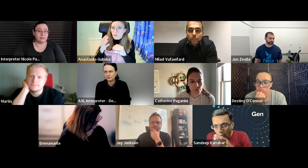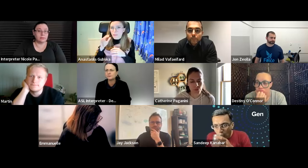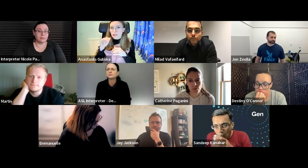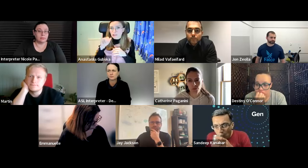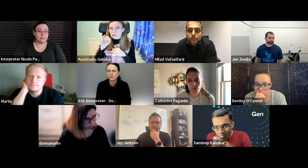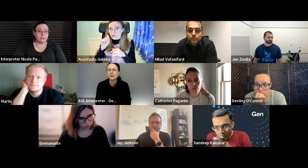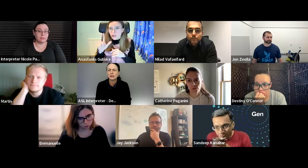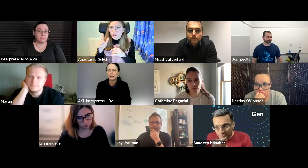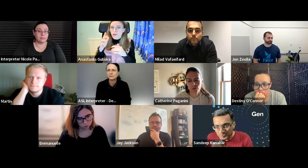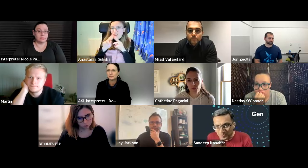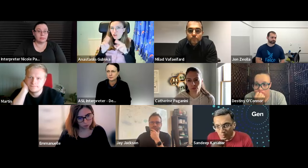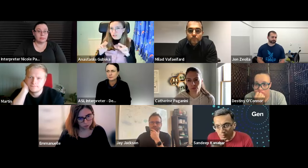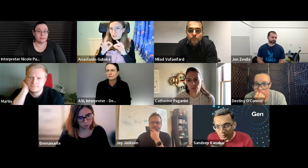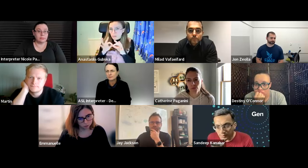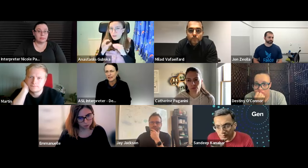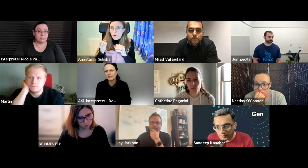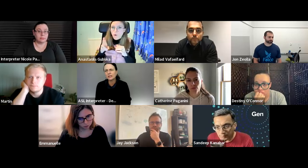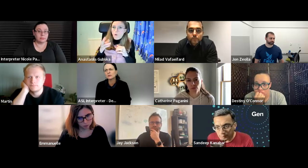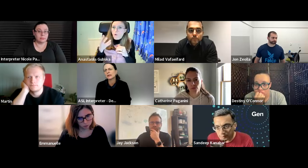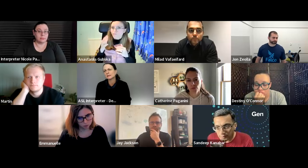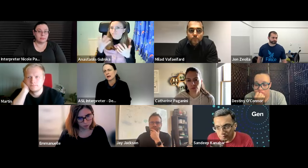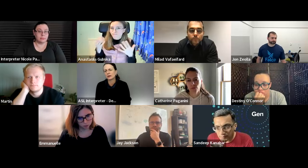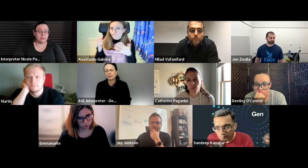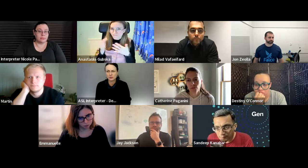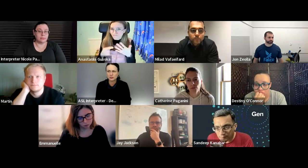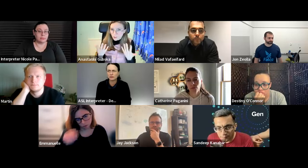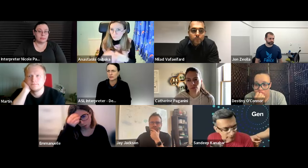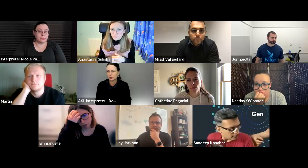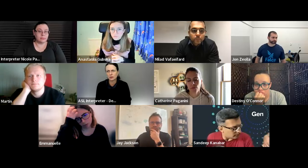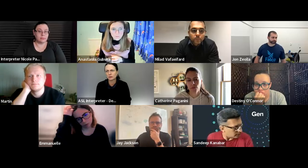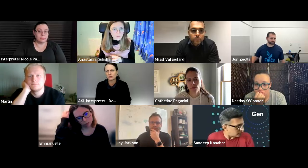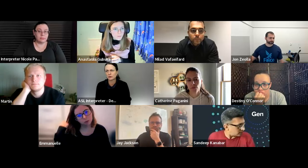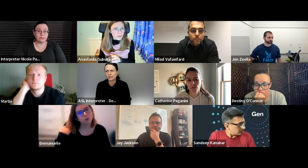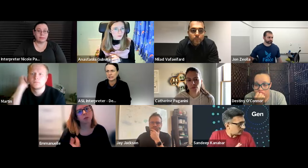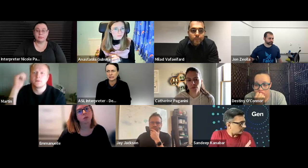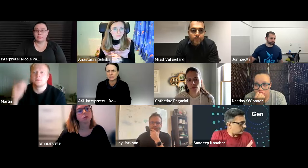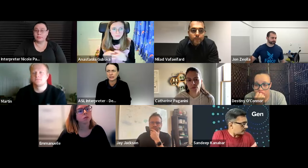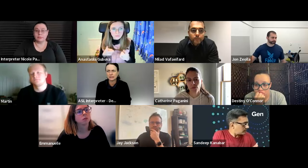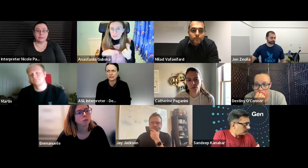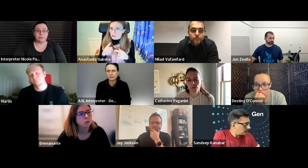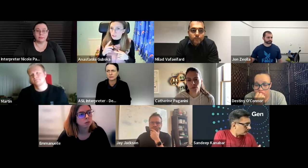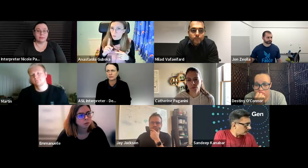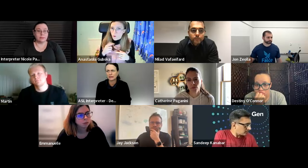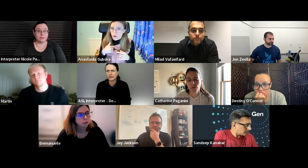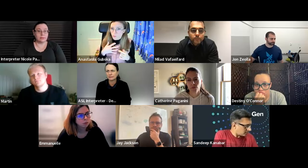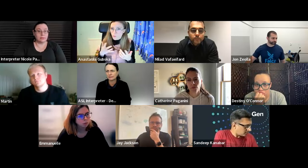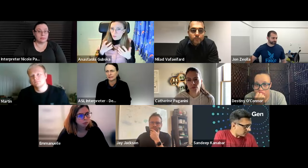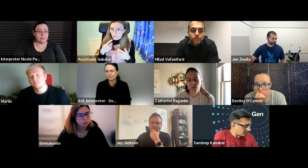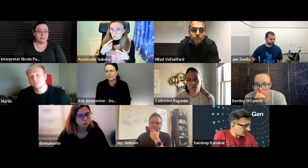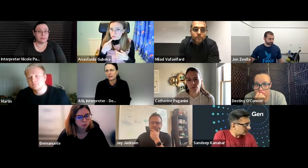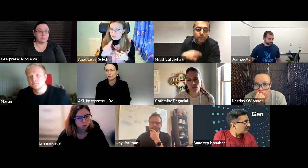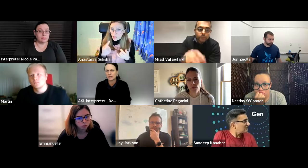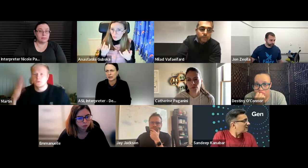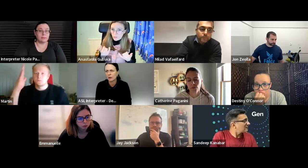if they used asl or universal interpreters or what they did and get that